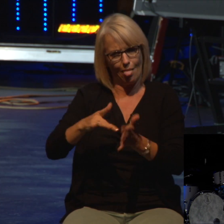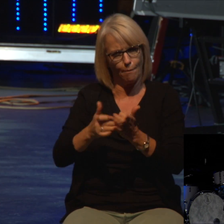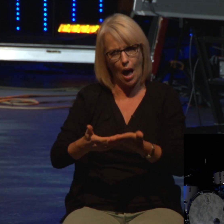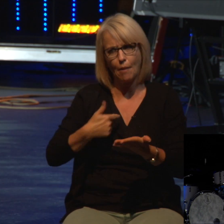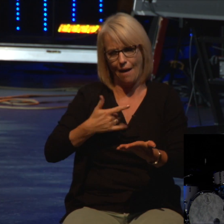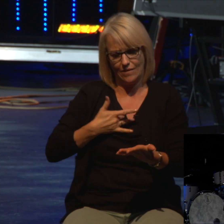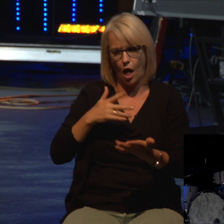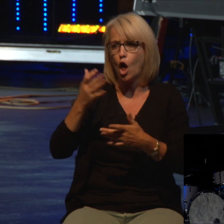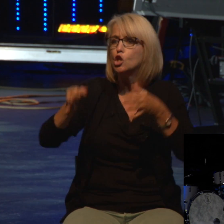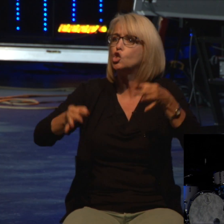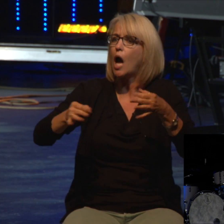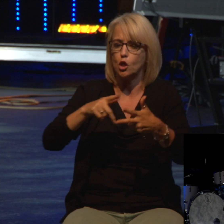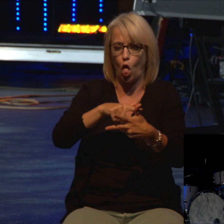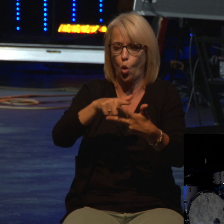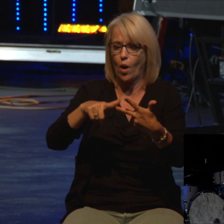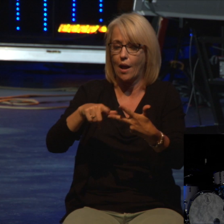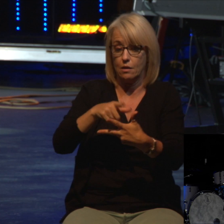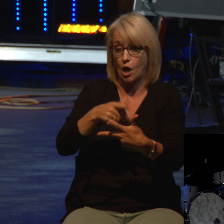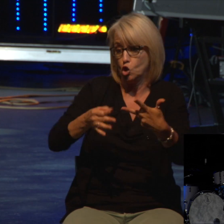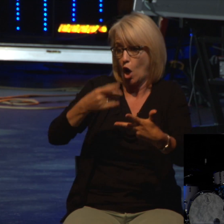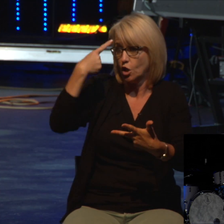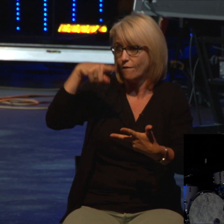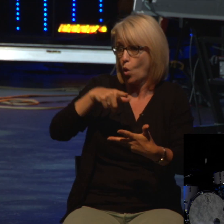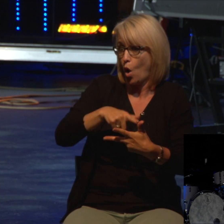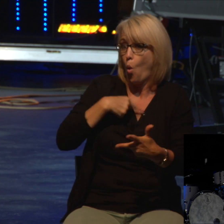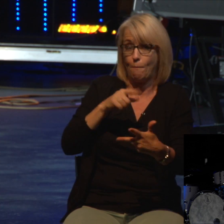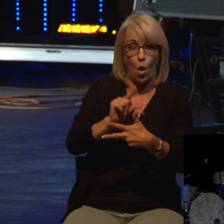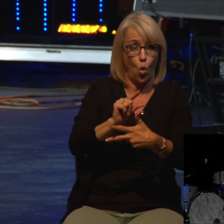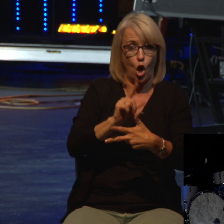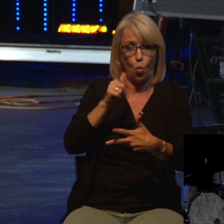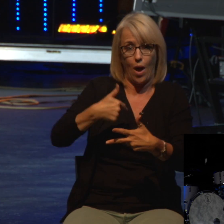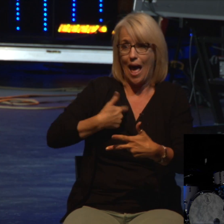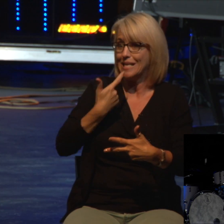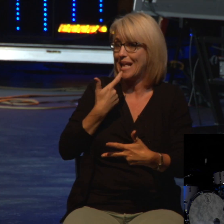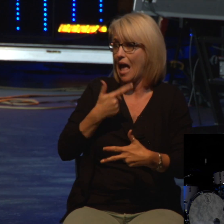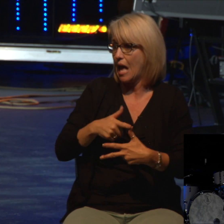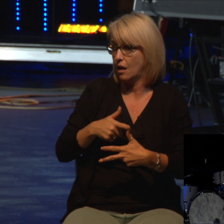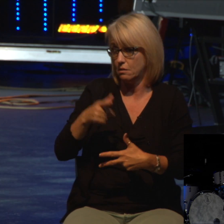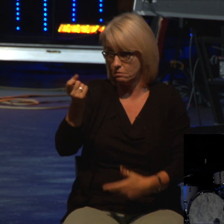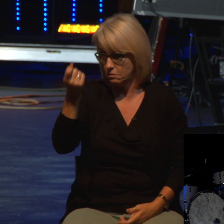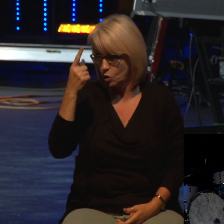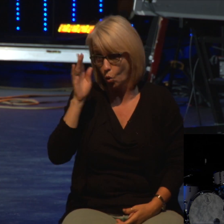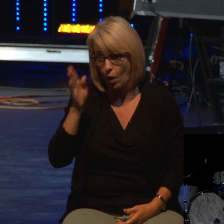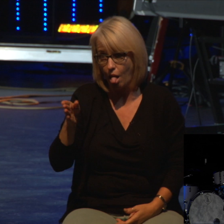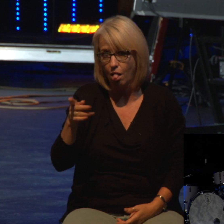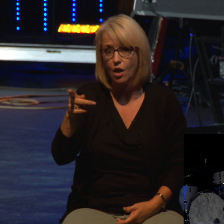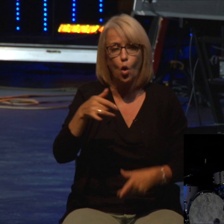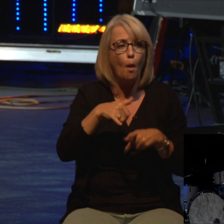We'll be judged by what we say. We will be. And I'd like to remind you that profanity